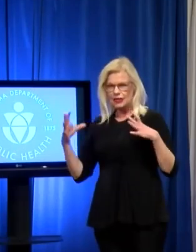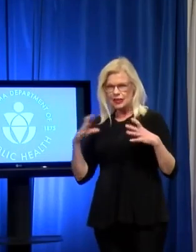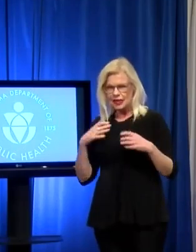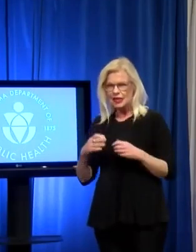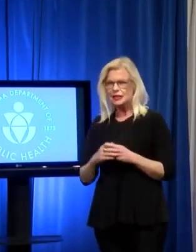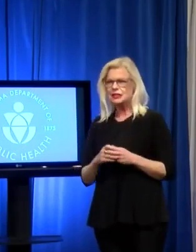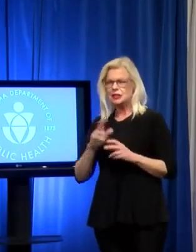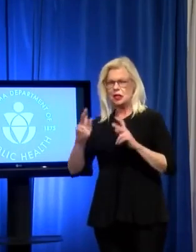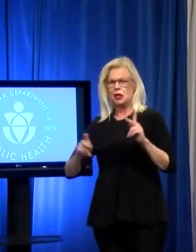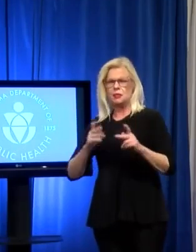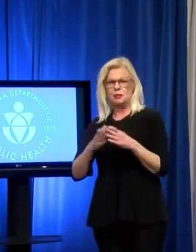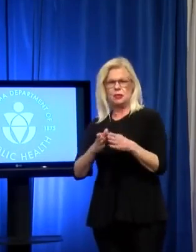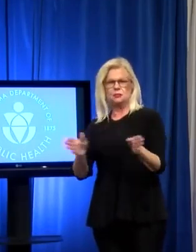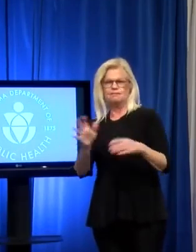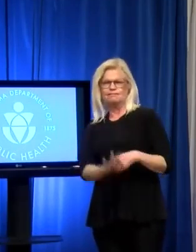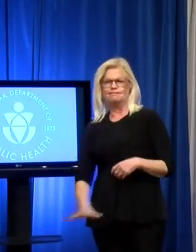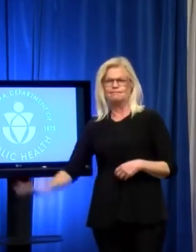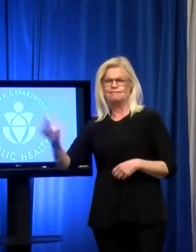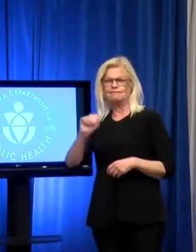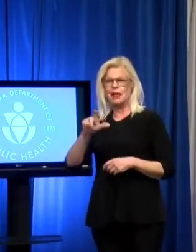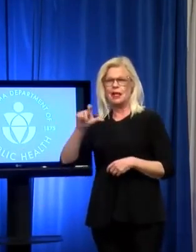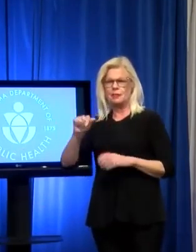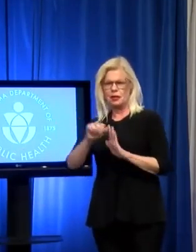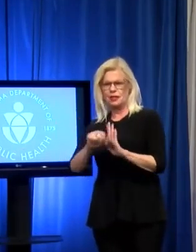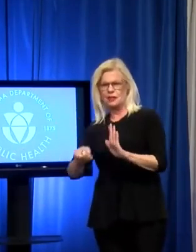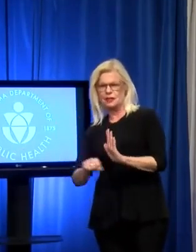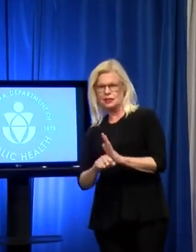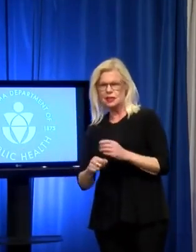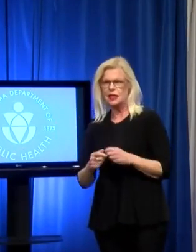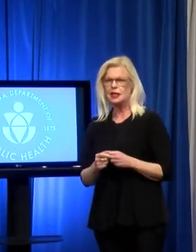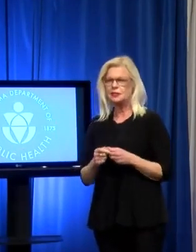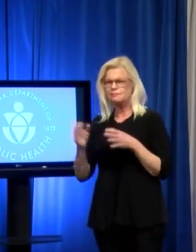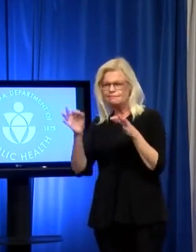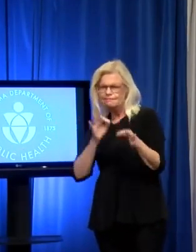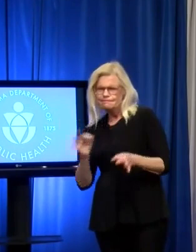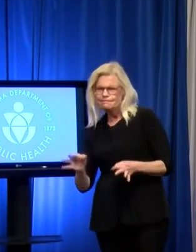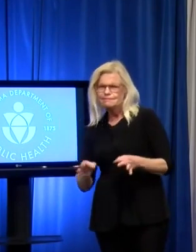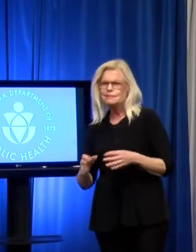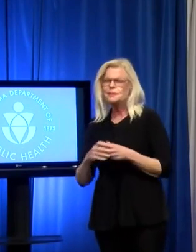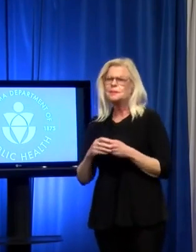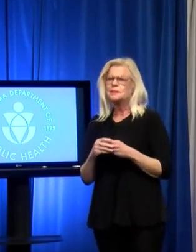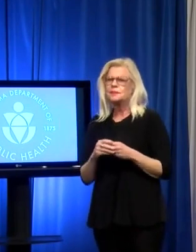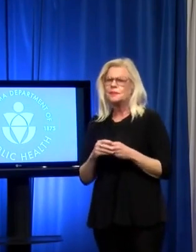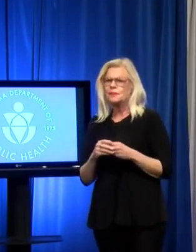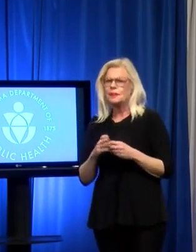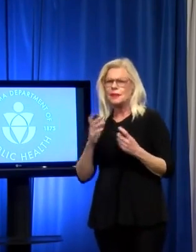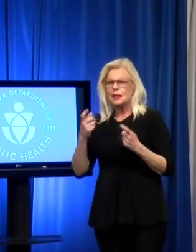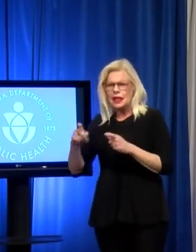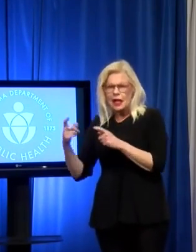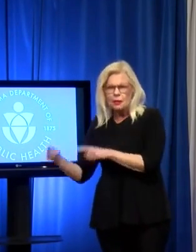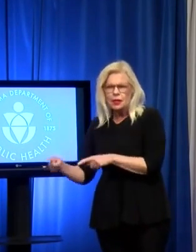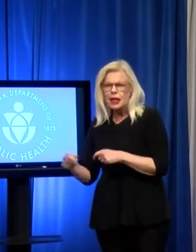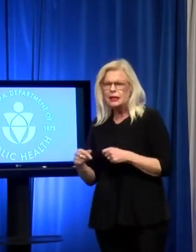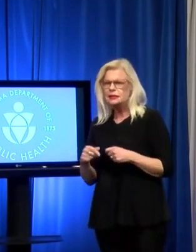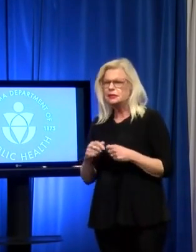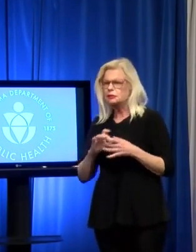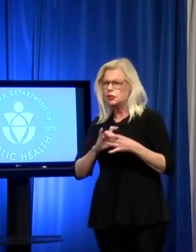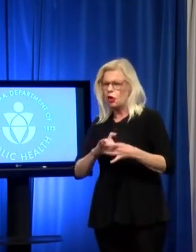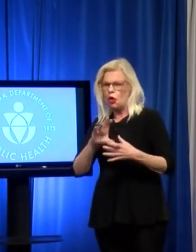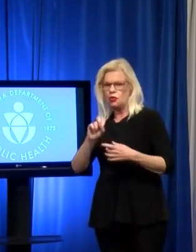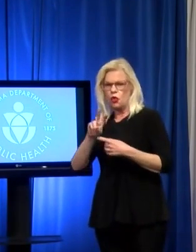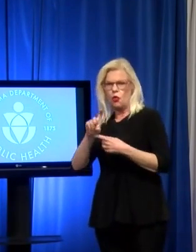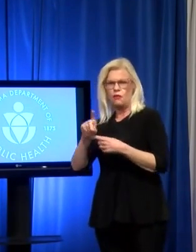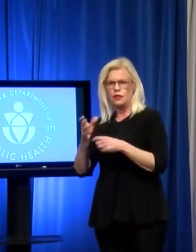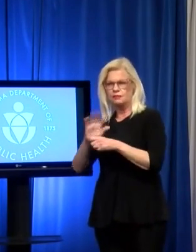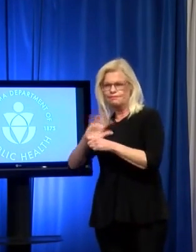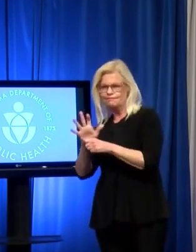Directly to the people of Alabama and to answer questions that we can do that about what we see taking place with respect to COVID. We